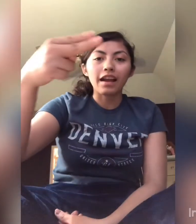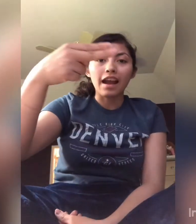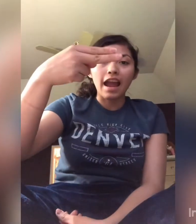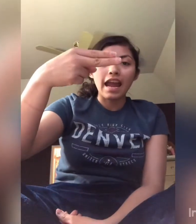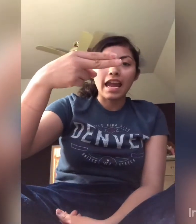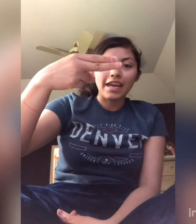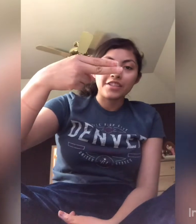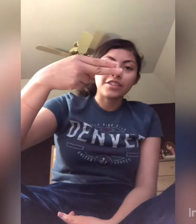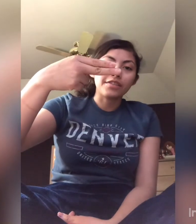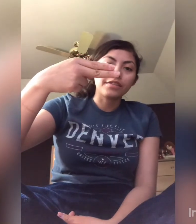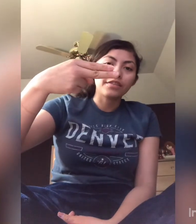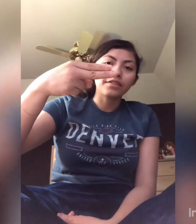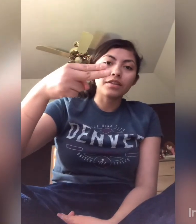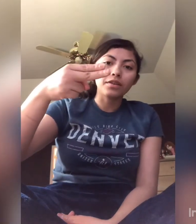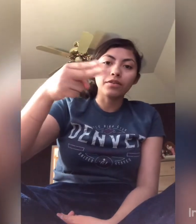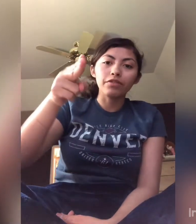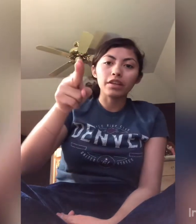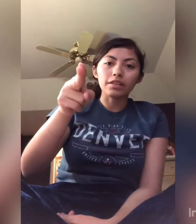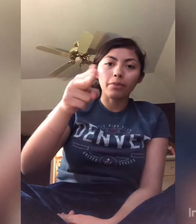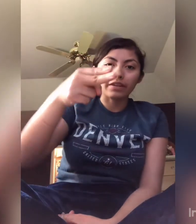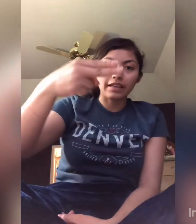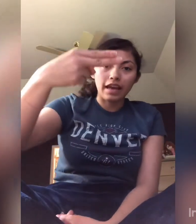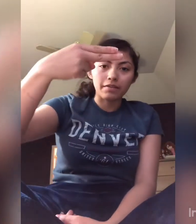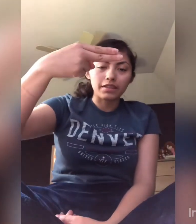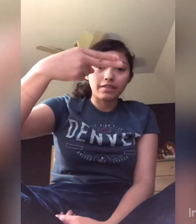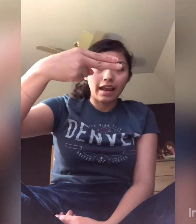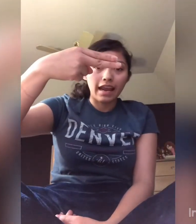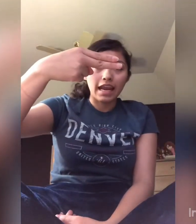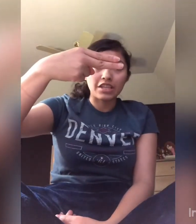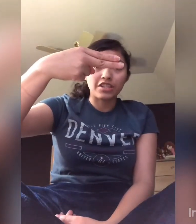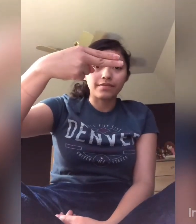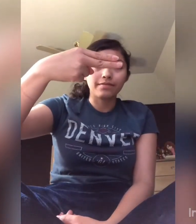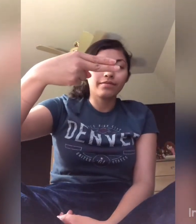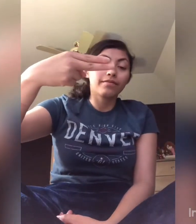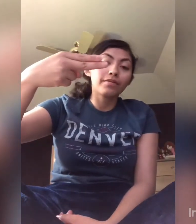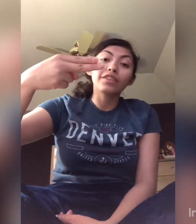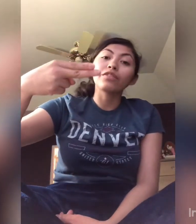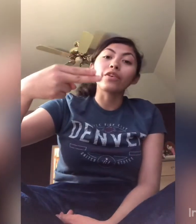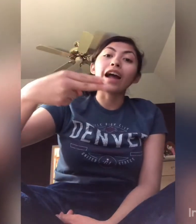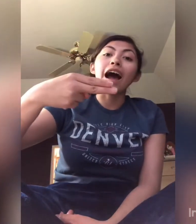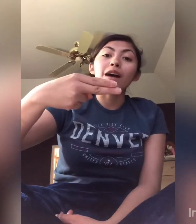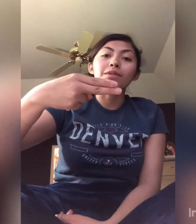H. Two fingers pointing out. H. Or house.